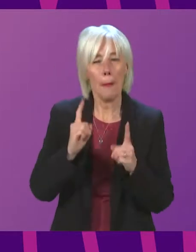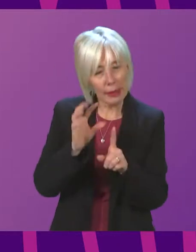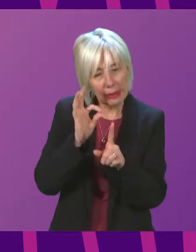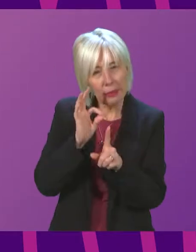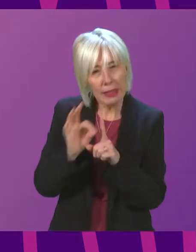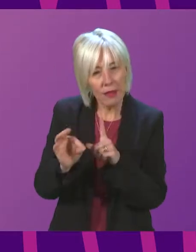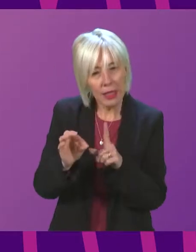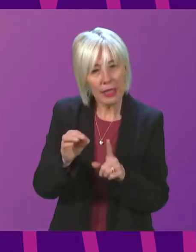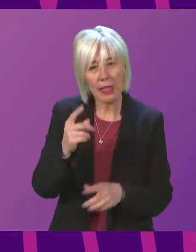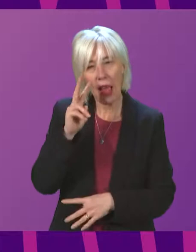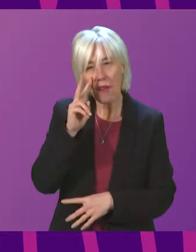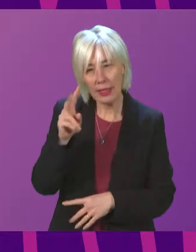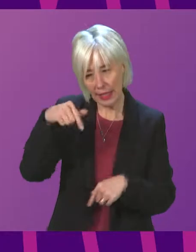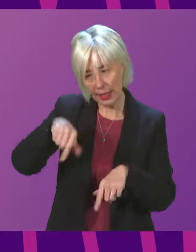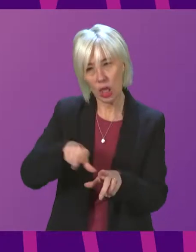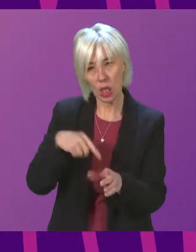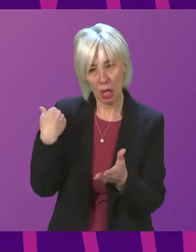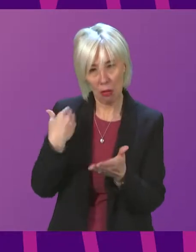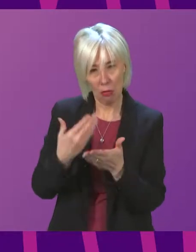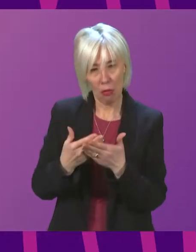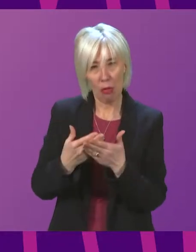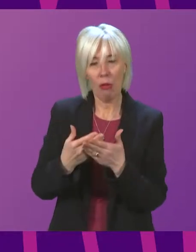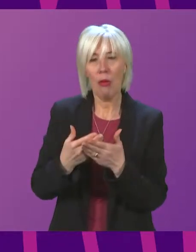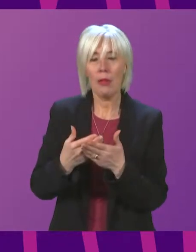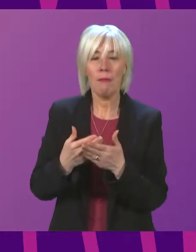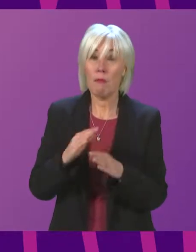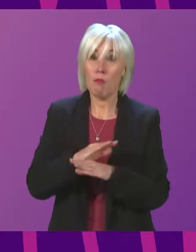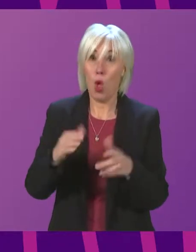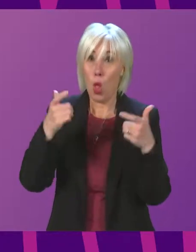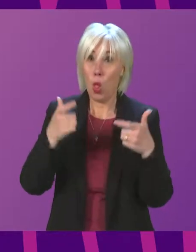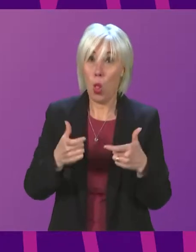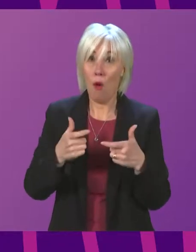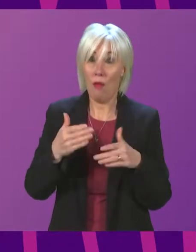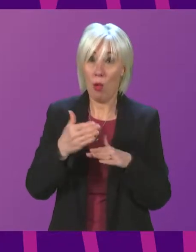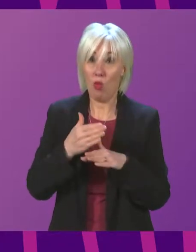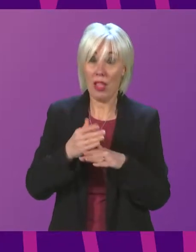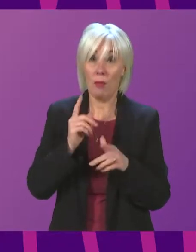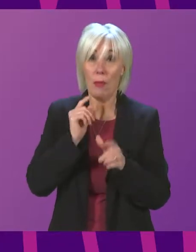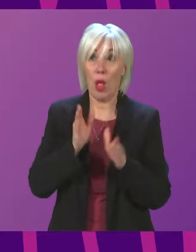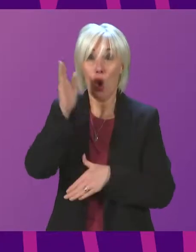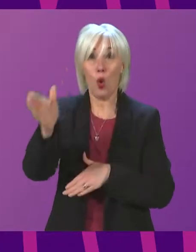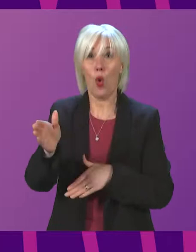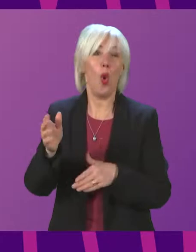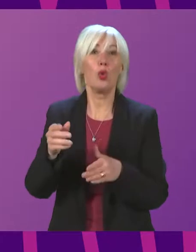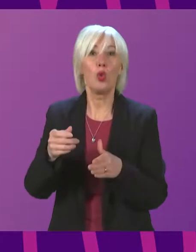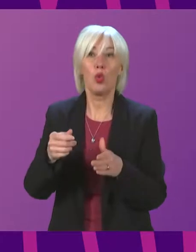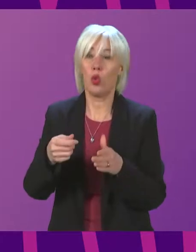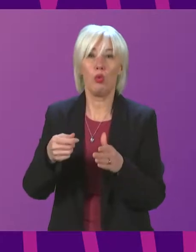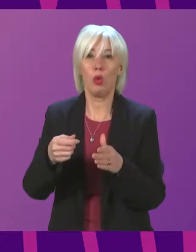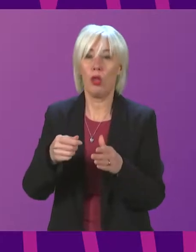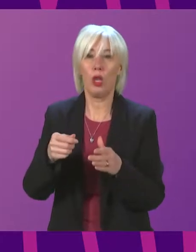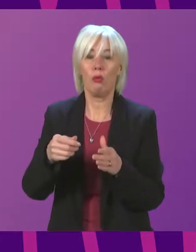have seen already this year the practice, an unlawful practice of sending elderly patients to locked Scots care homes